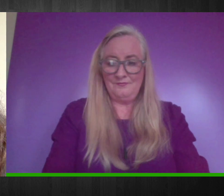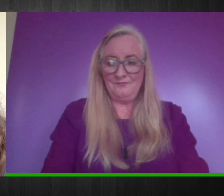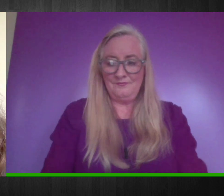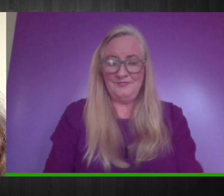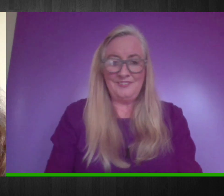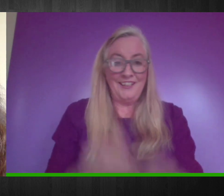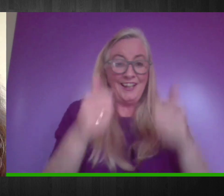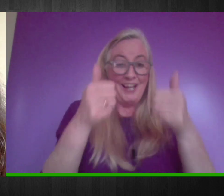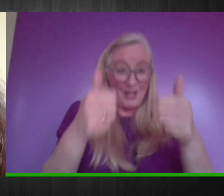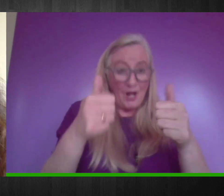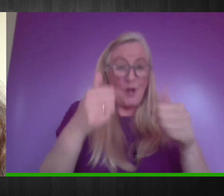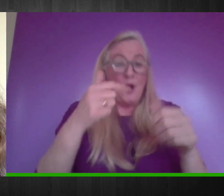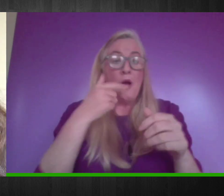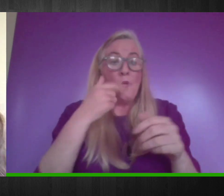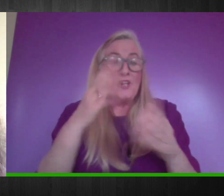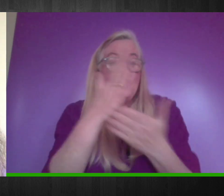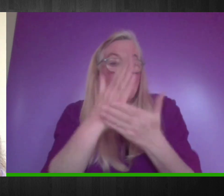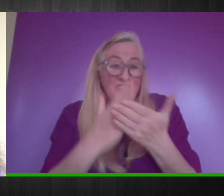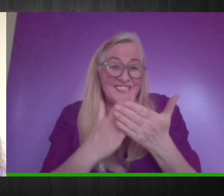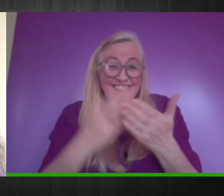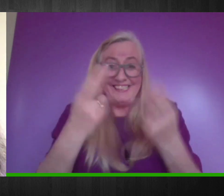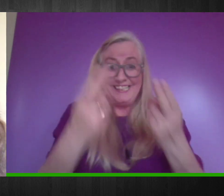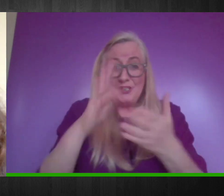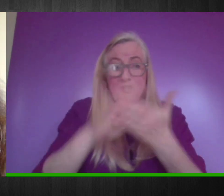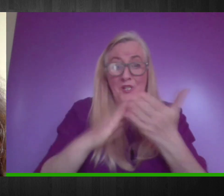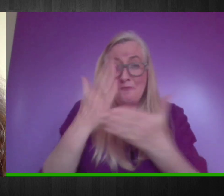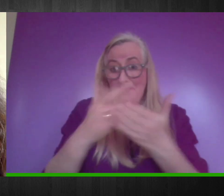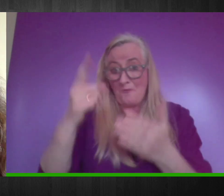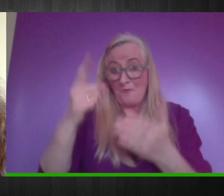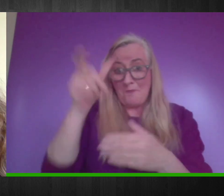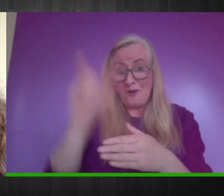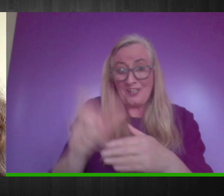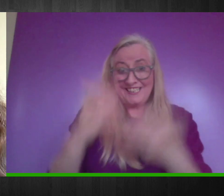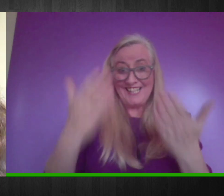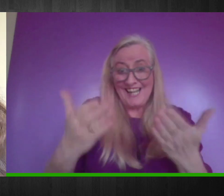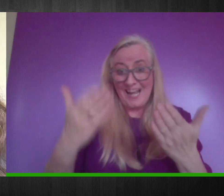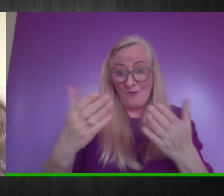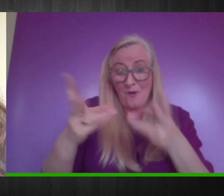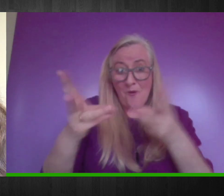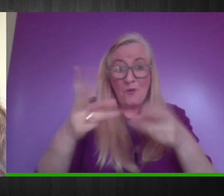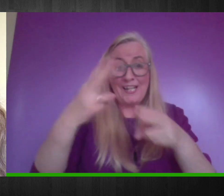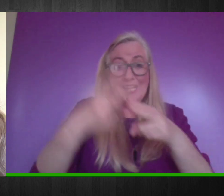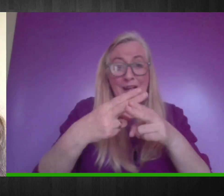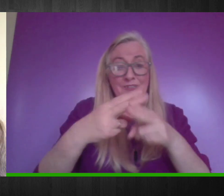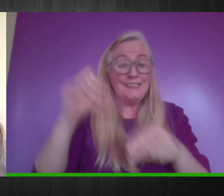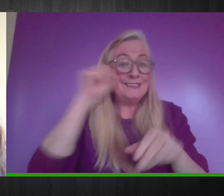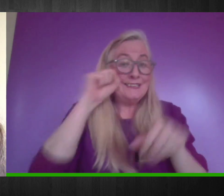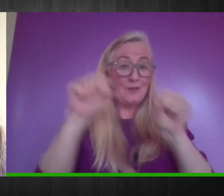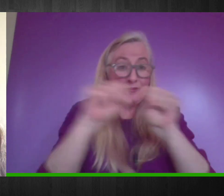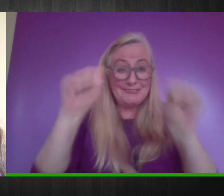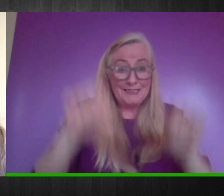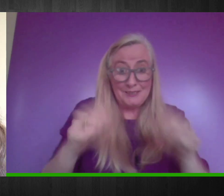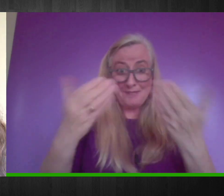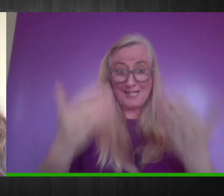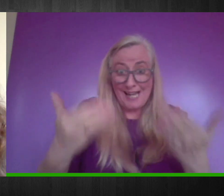So just a wee bit of housekeeping at the start. From the outset I want to note that the terms Persons with Disabilities and Disabled